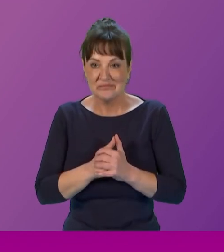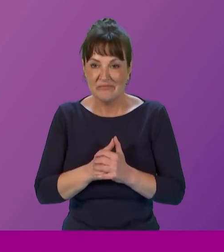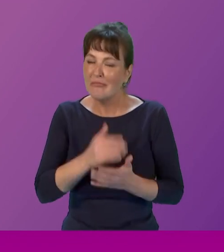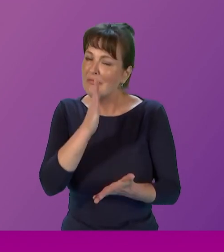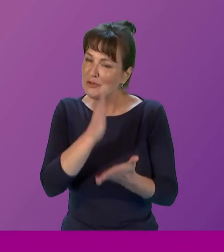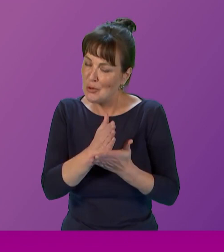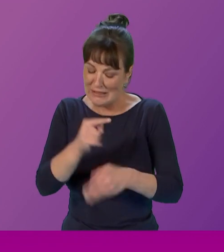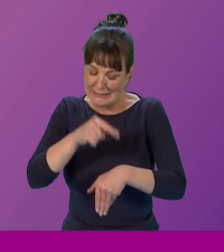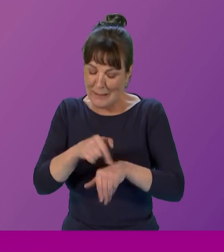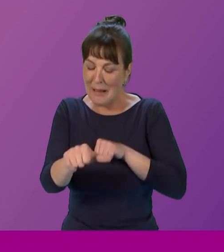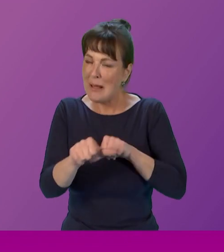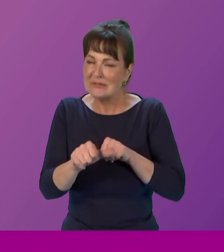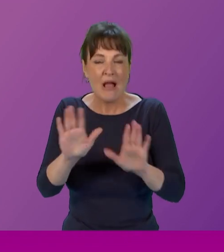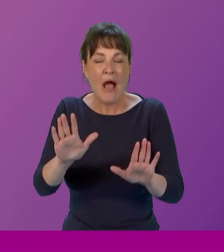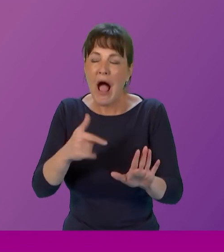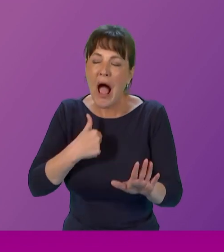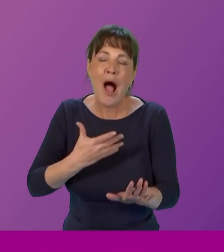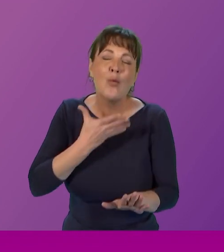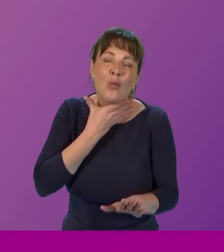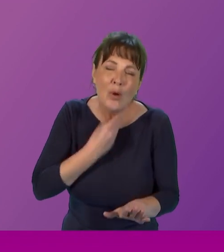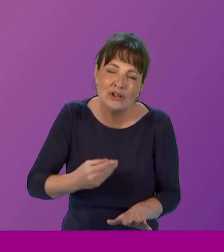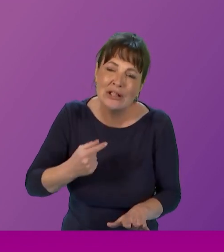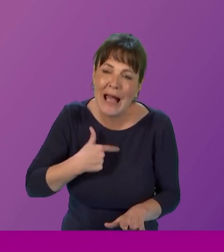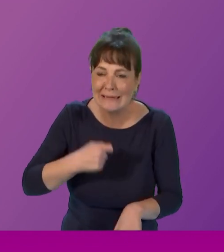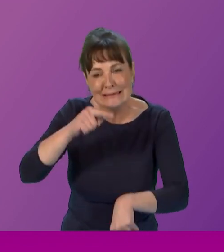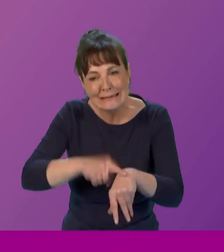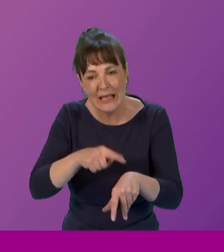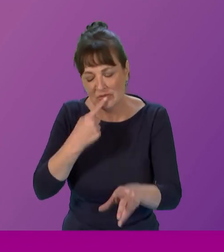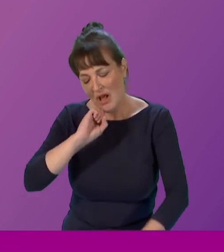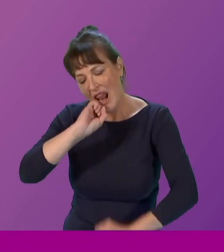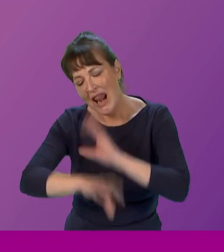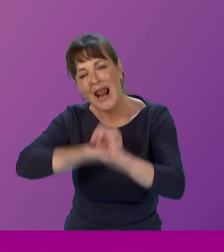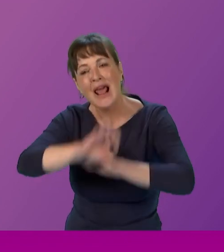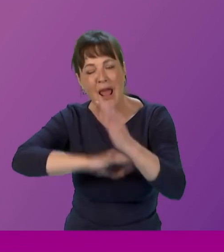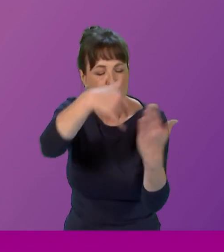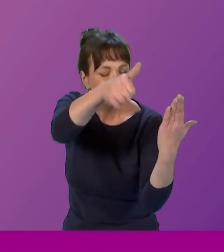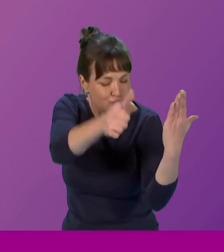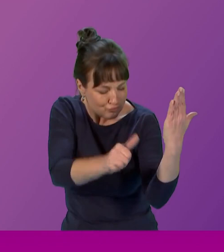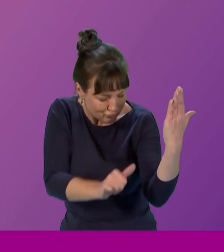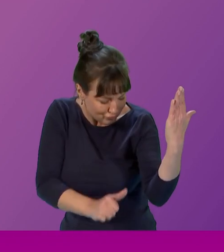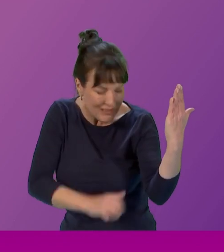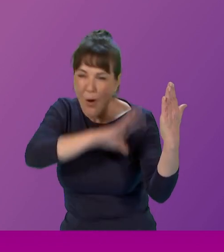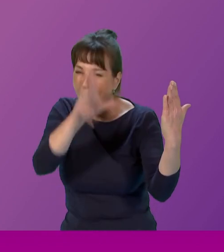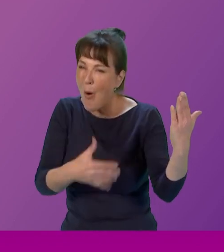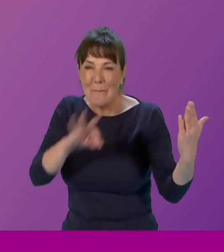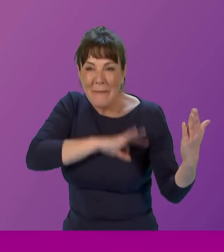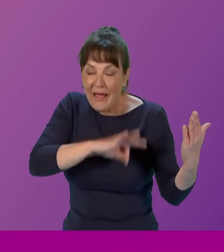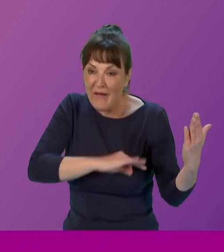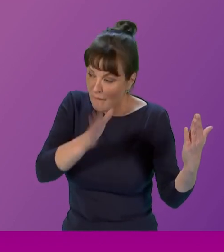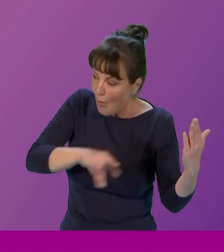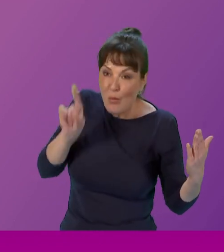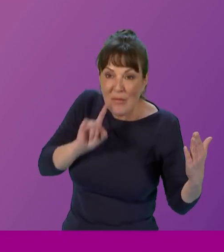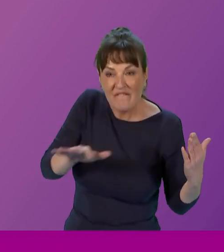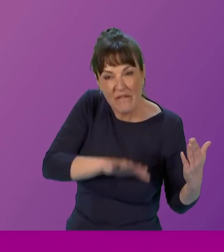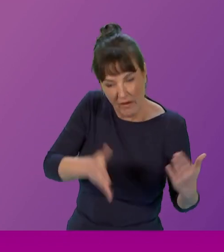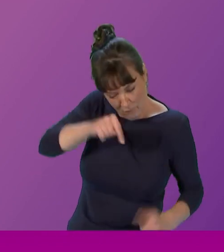very limited time, and it's not enough time to list all the benefits that have come to women and